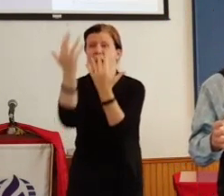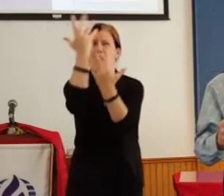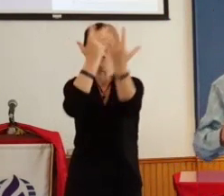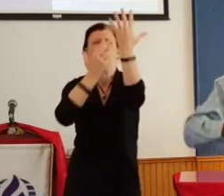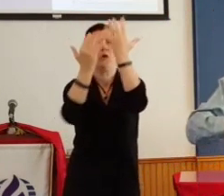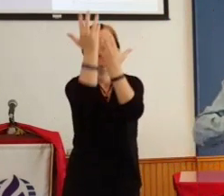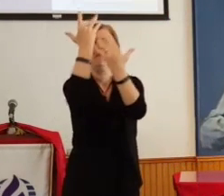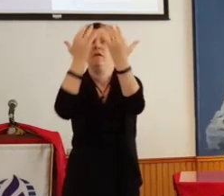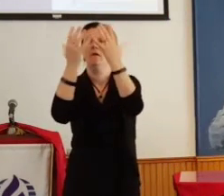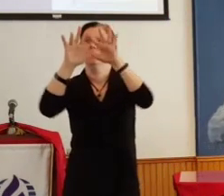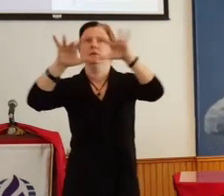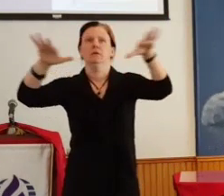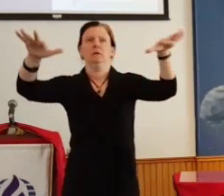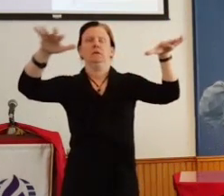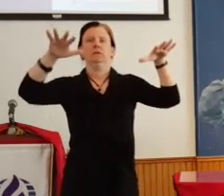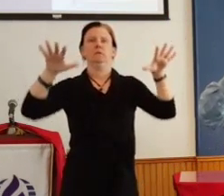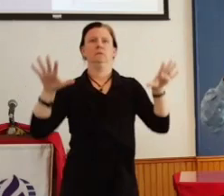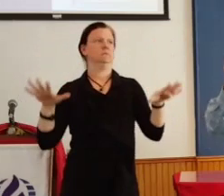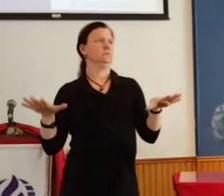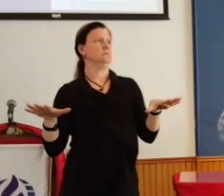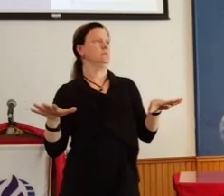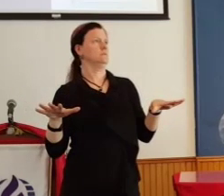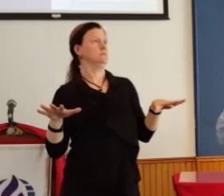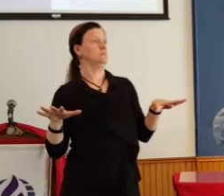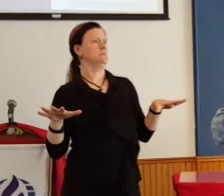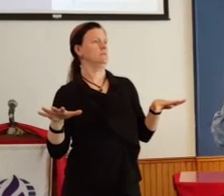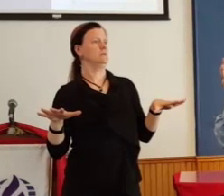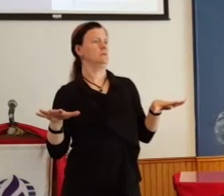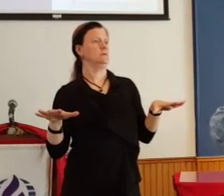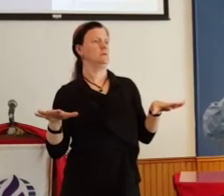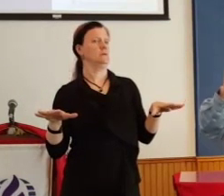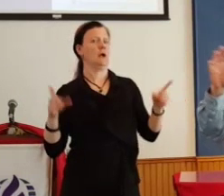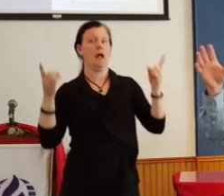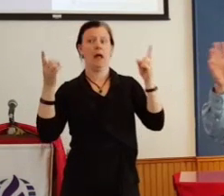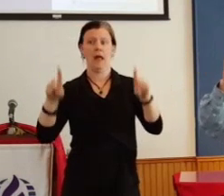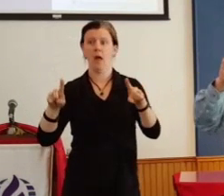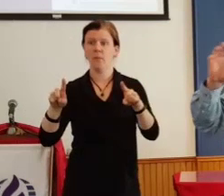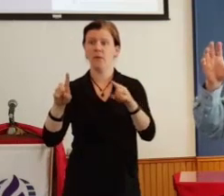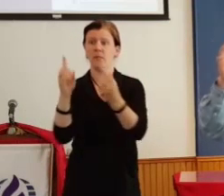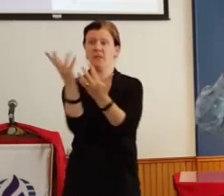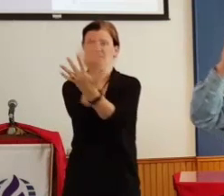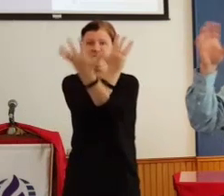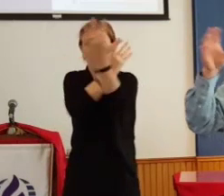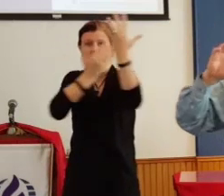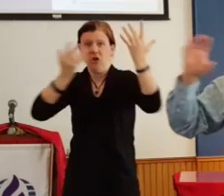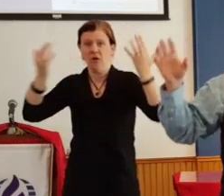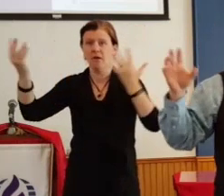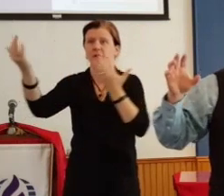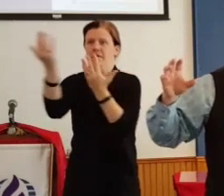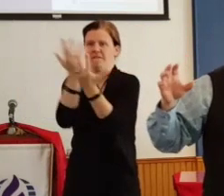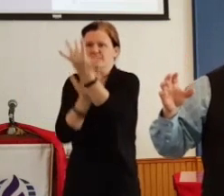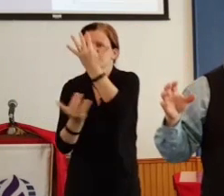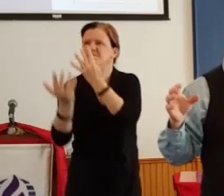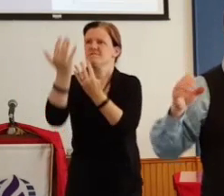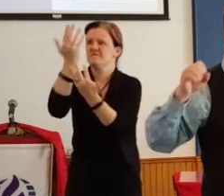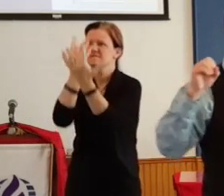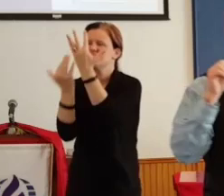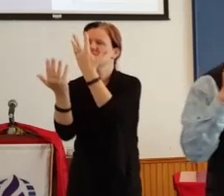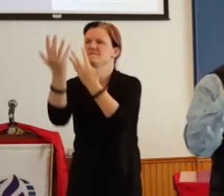And then as that fire is floating around and that roaring wind is still going on, those frames